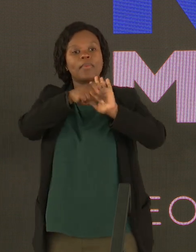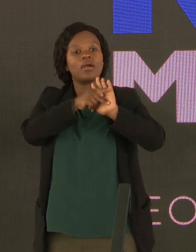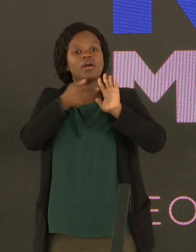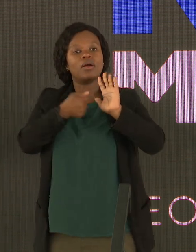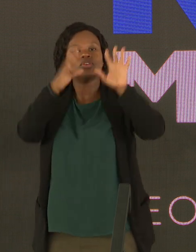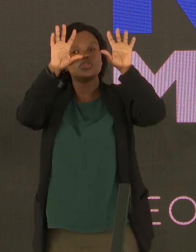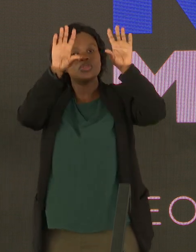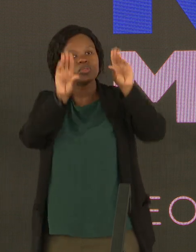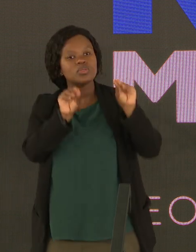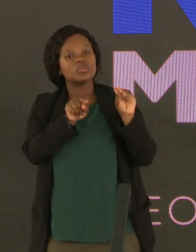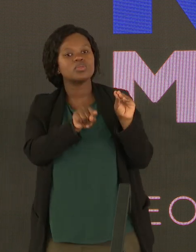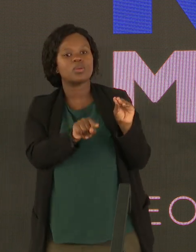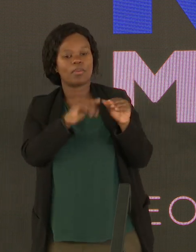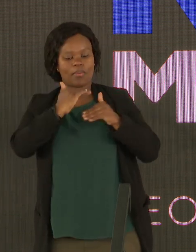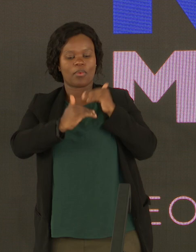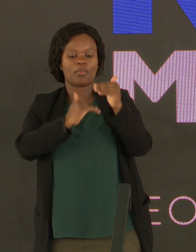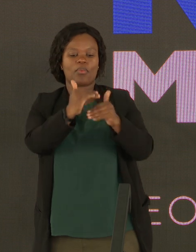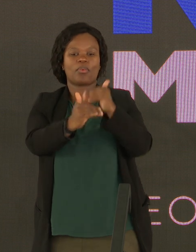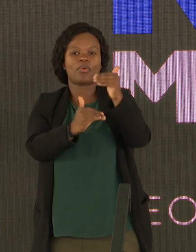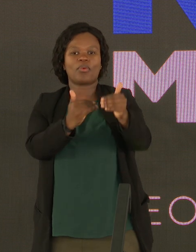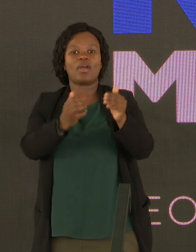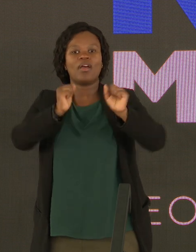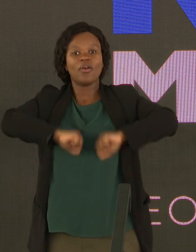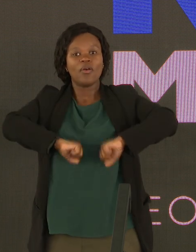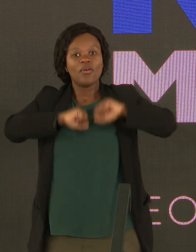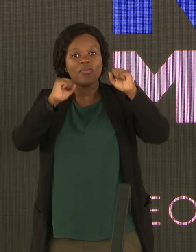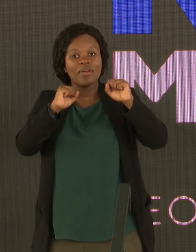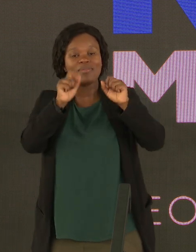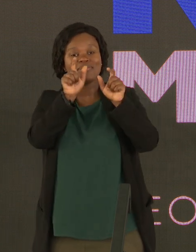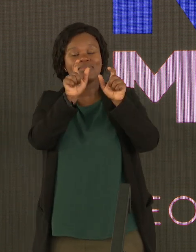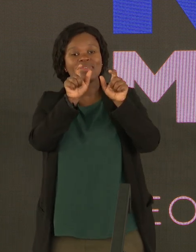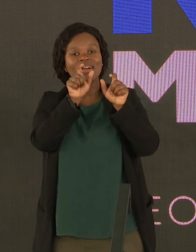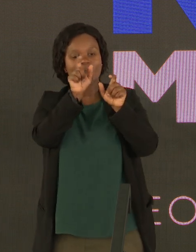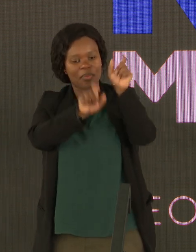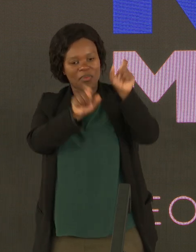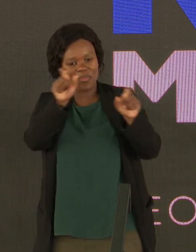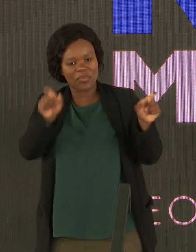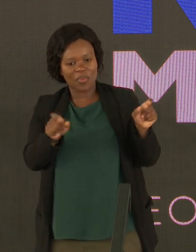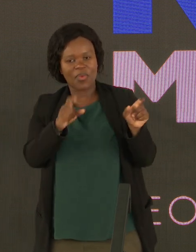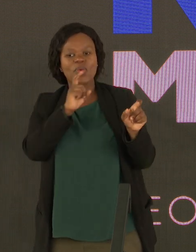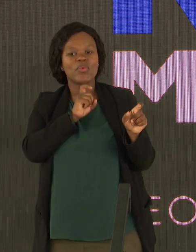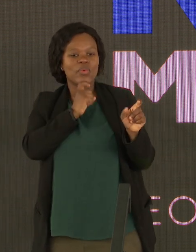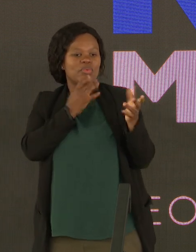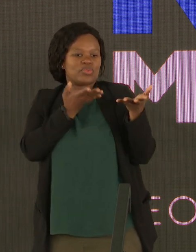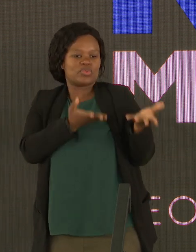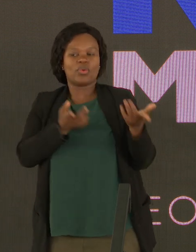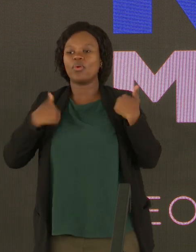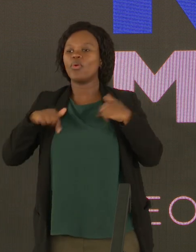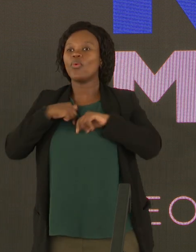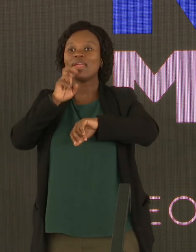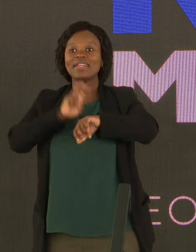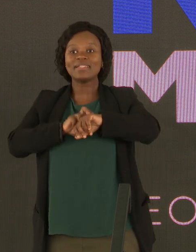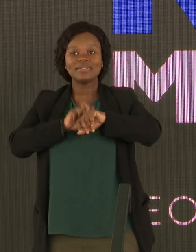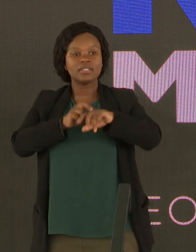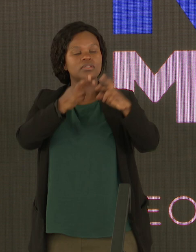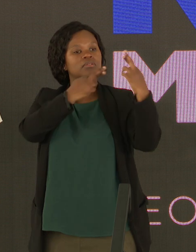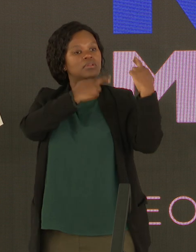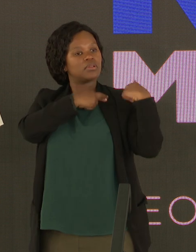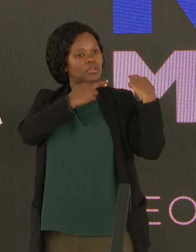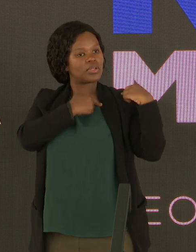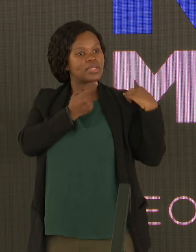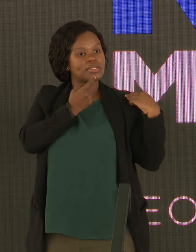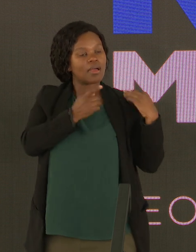stop that process of allowing our people to be over-exploited. We need to take the accountability to say,